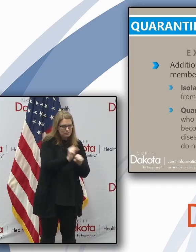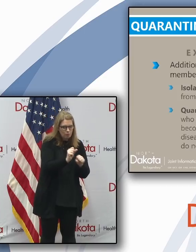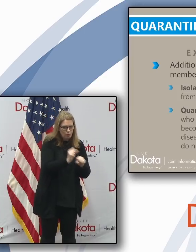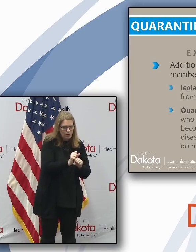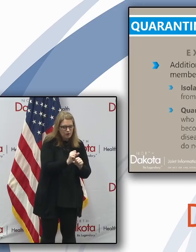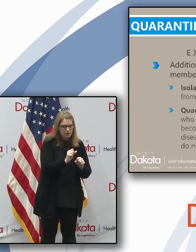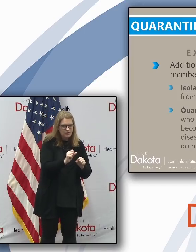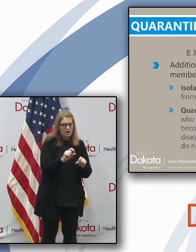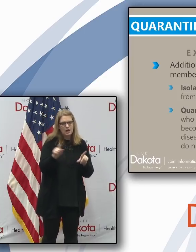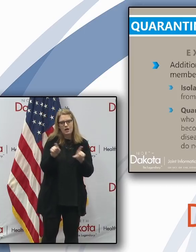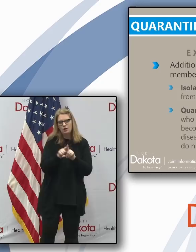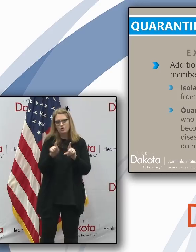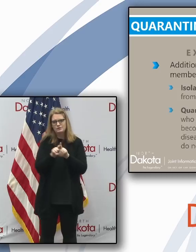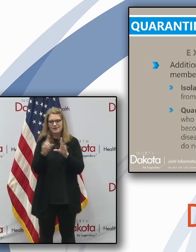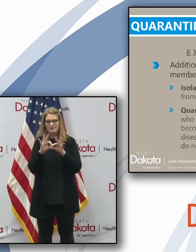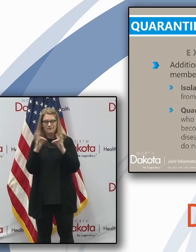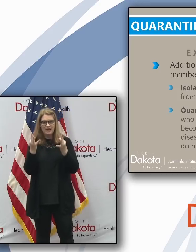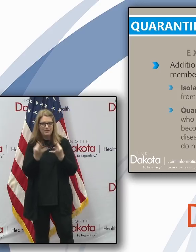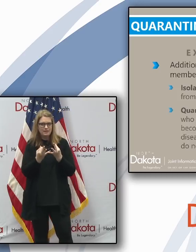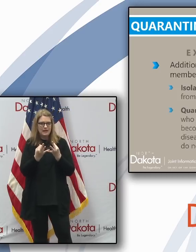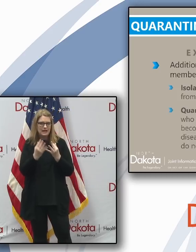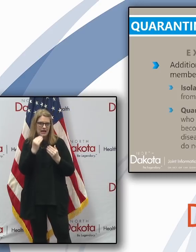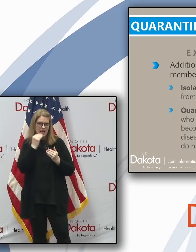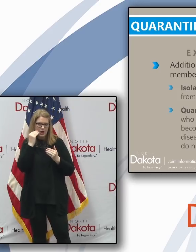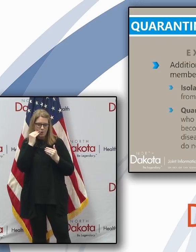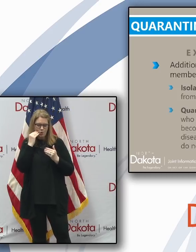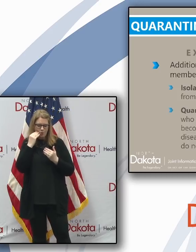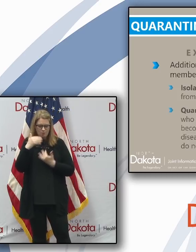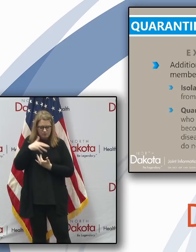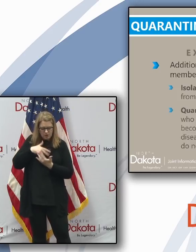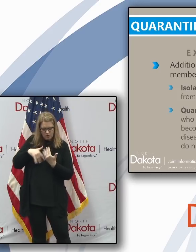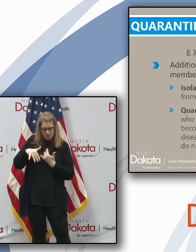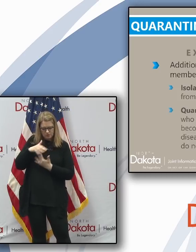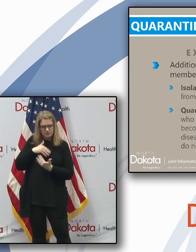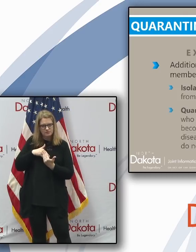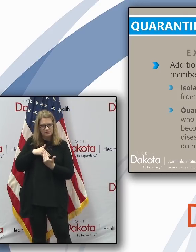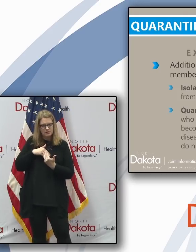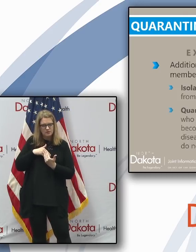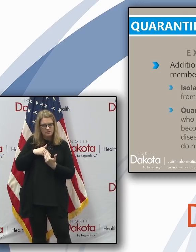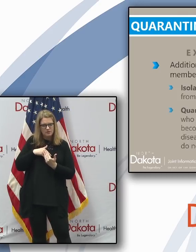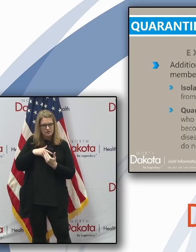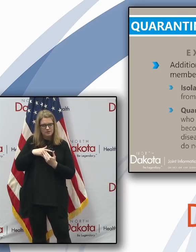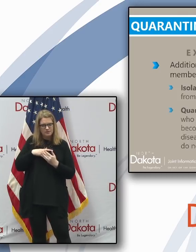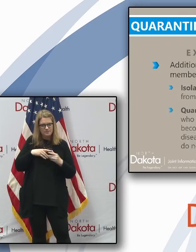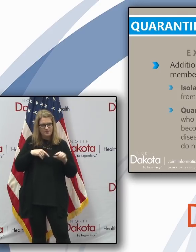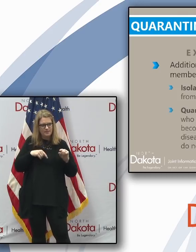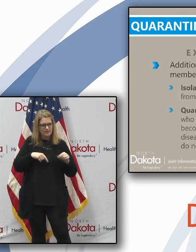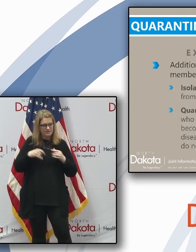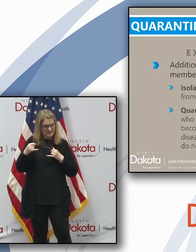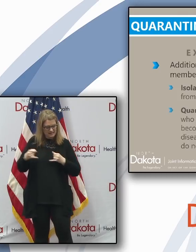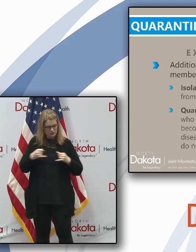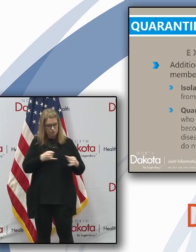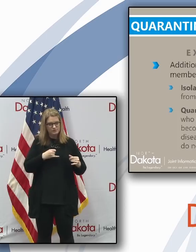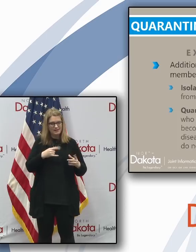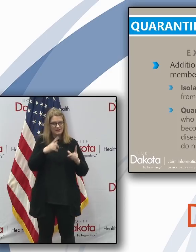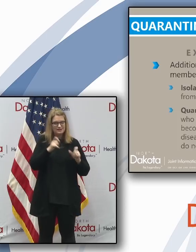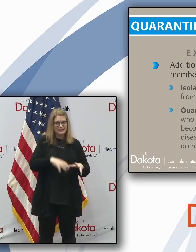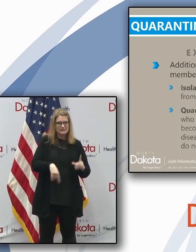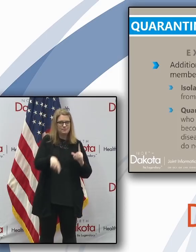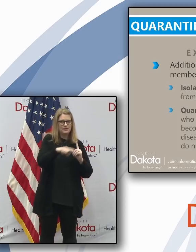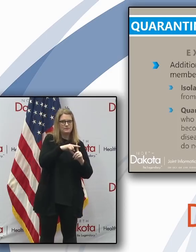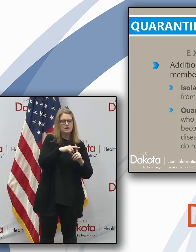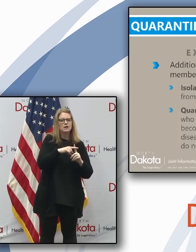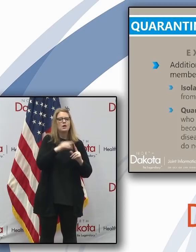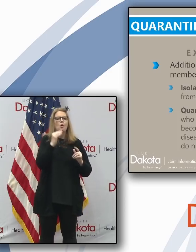and for family and household contacts of individuals who test positive for COVID-19 household